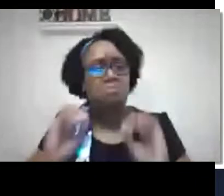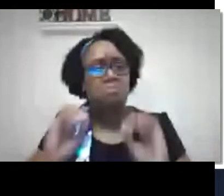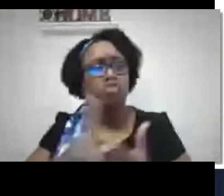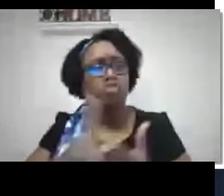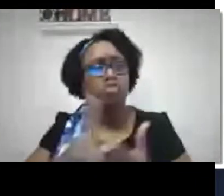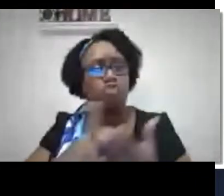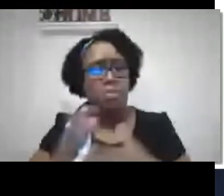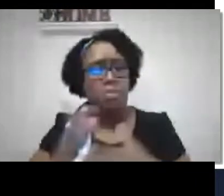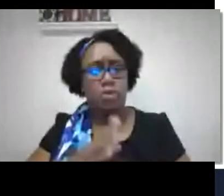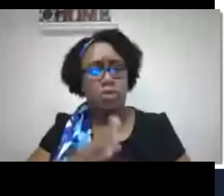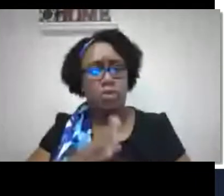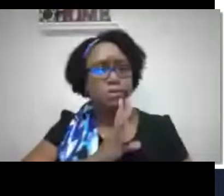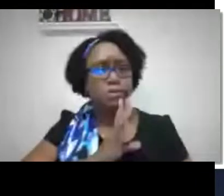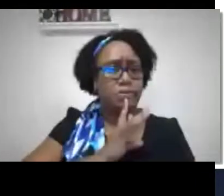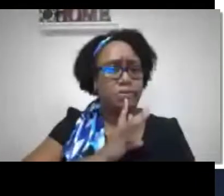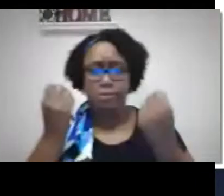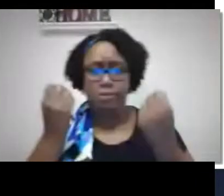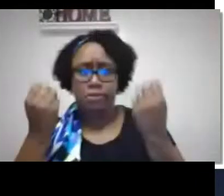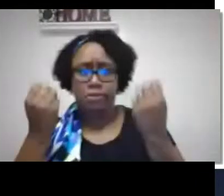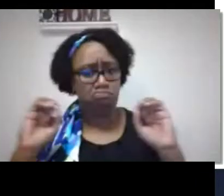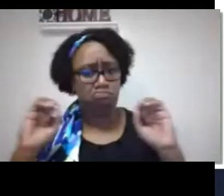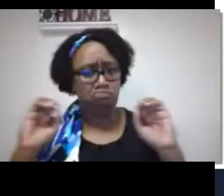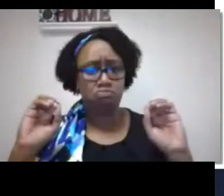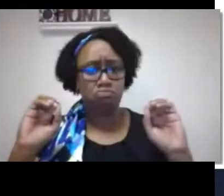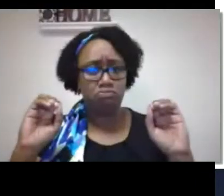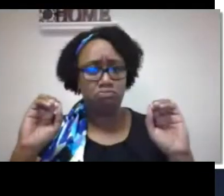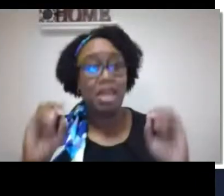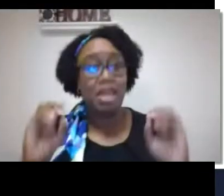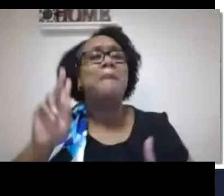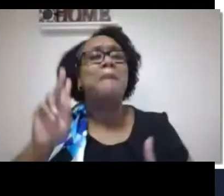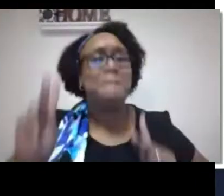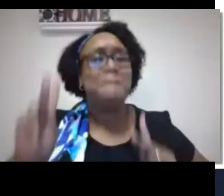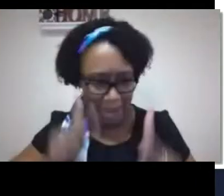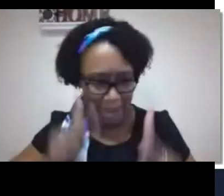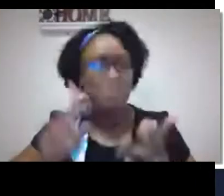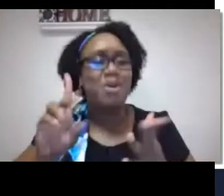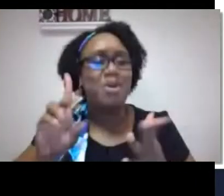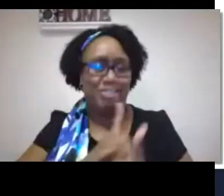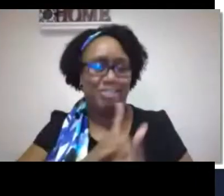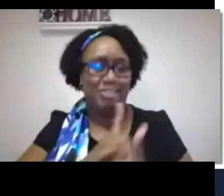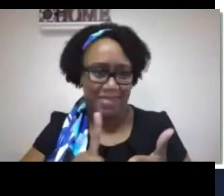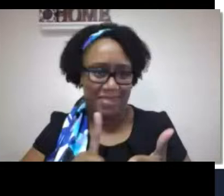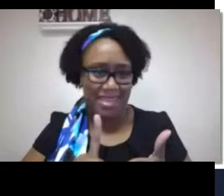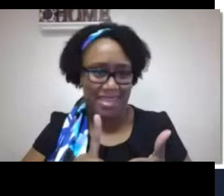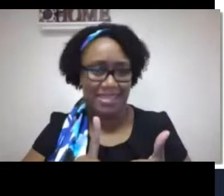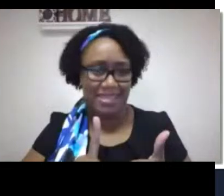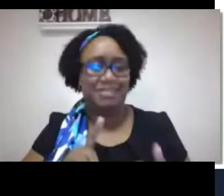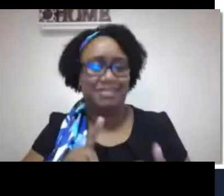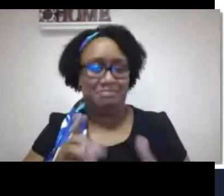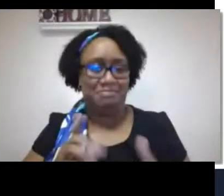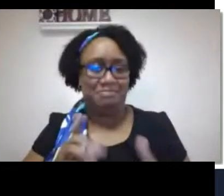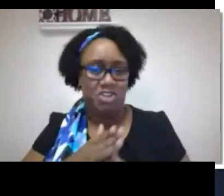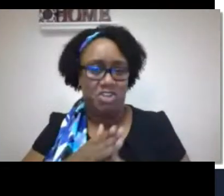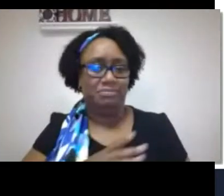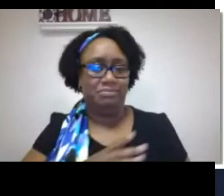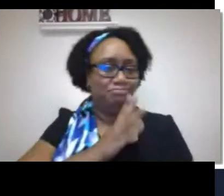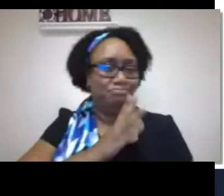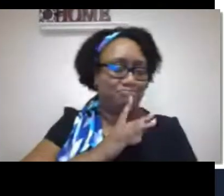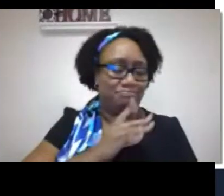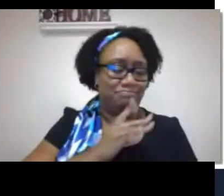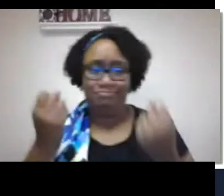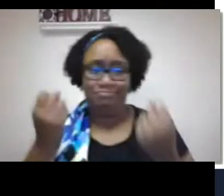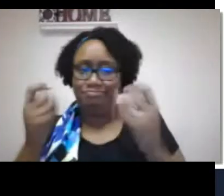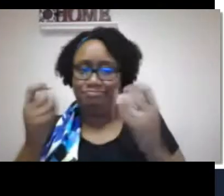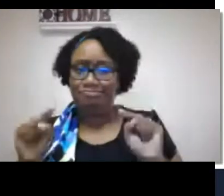The quote there says, The brain does not discriminate between spoken and signed languages.